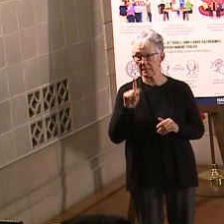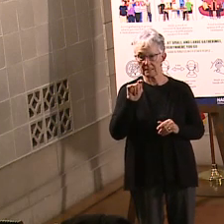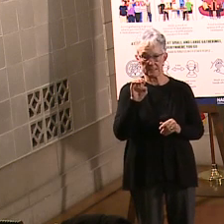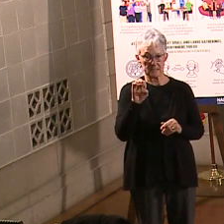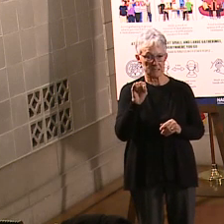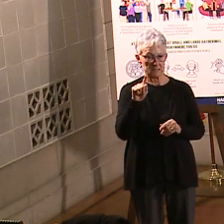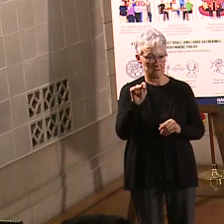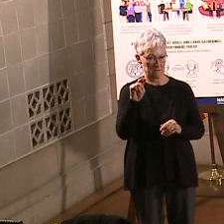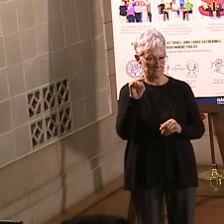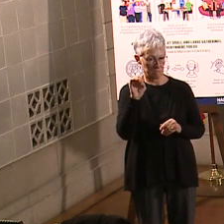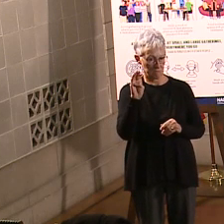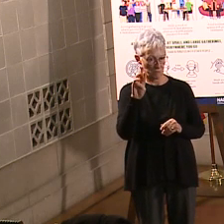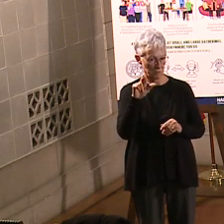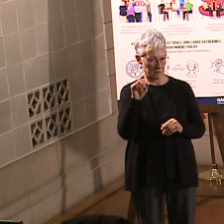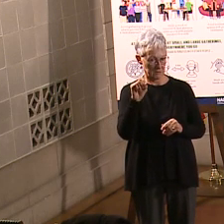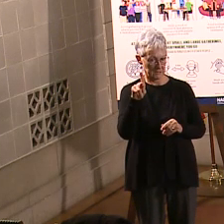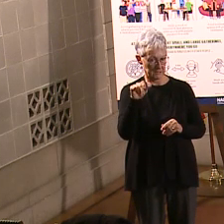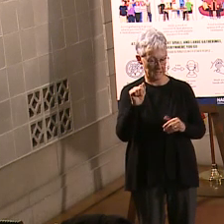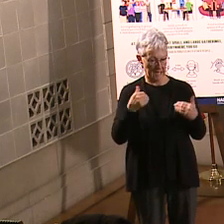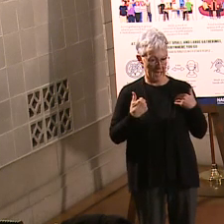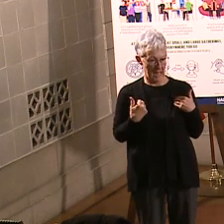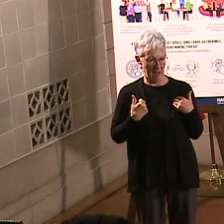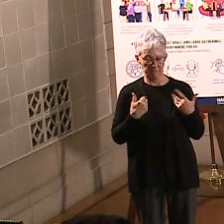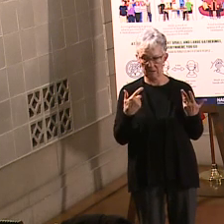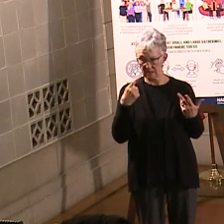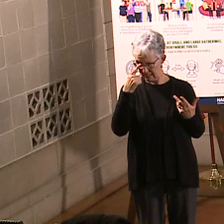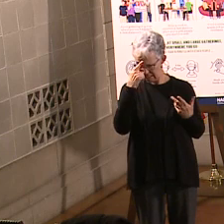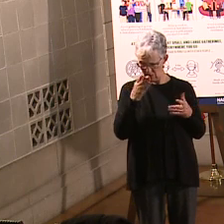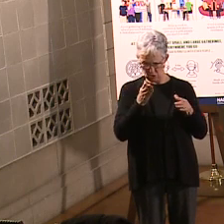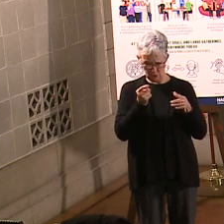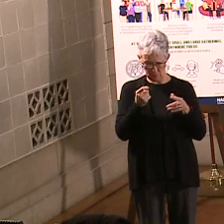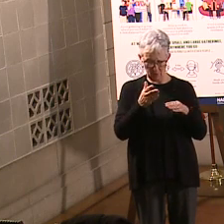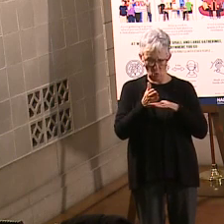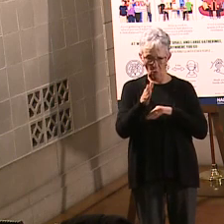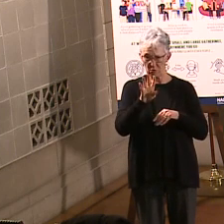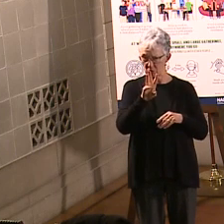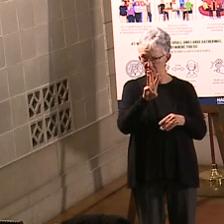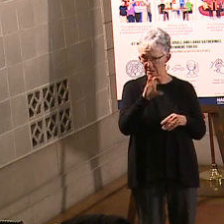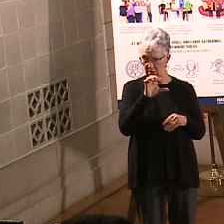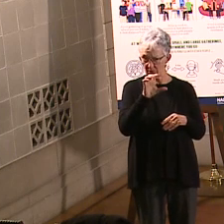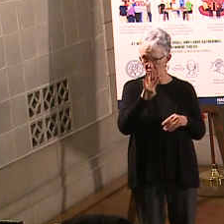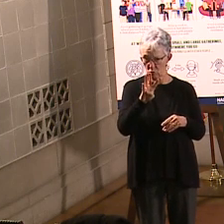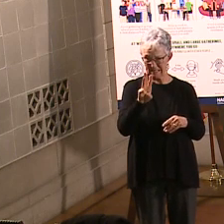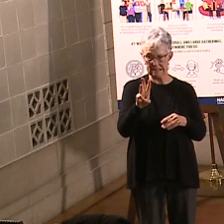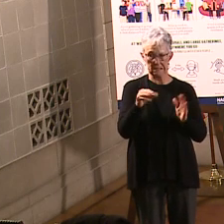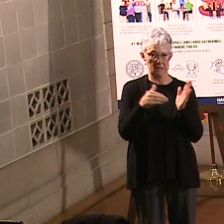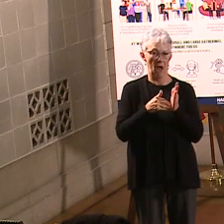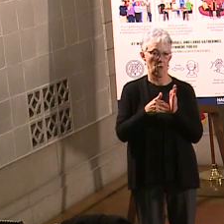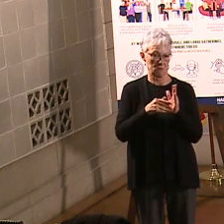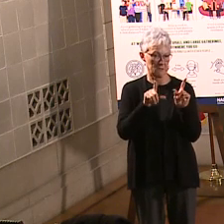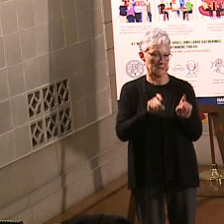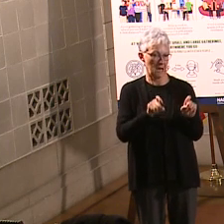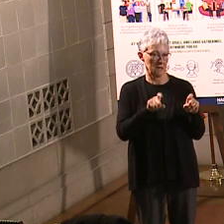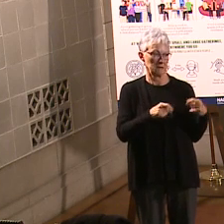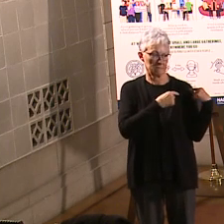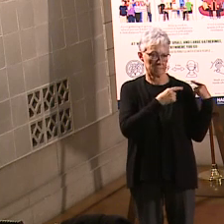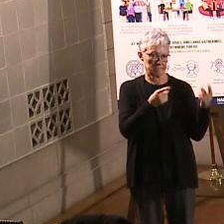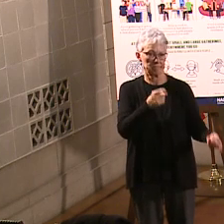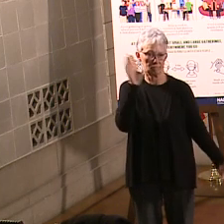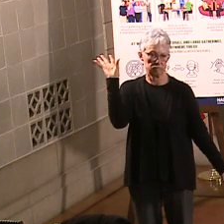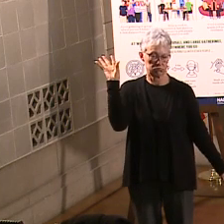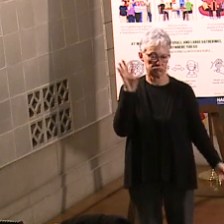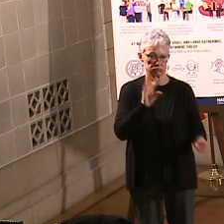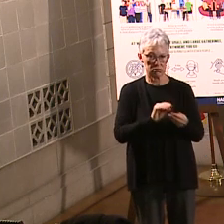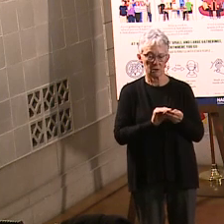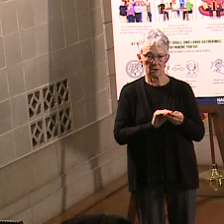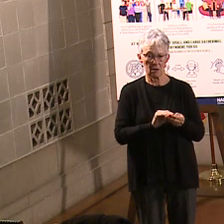It's available. We've done almost 650. I've done a little over 646,000 tests, almost 1